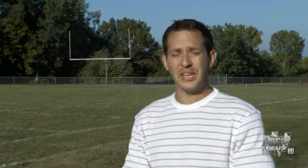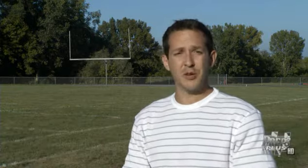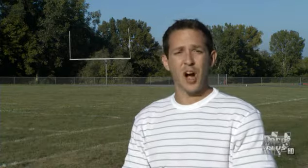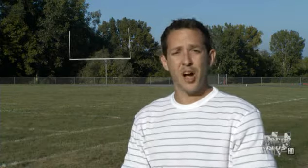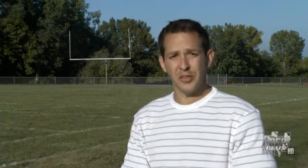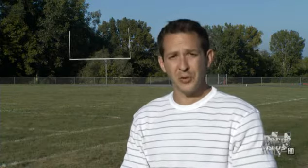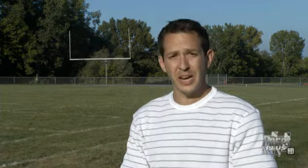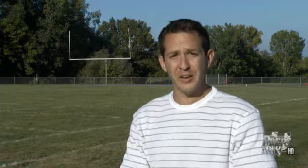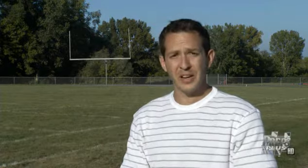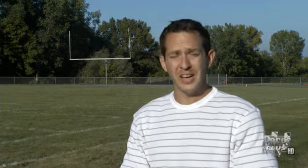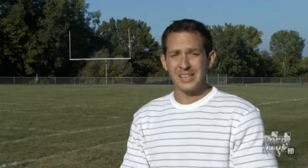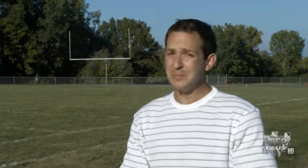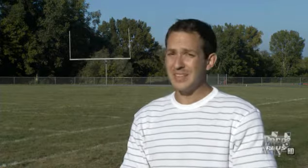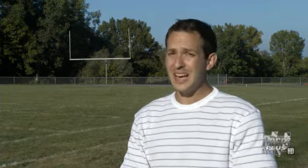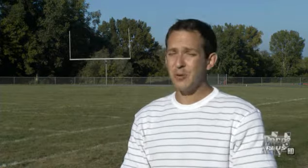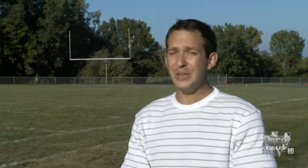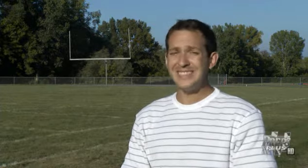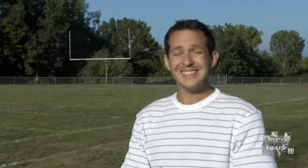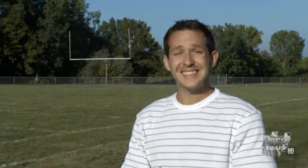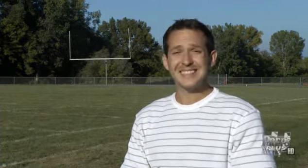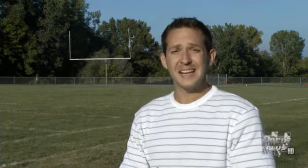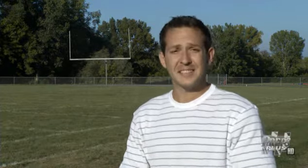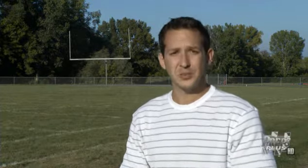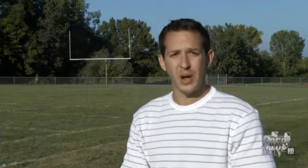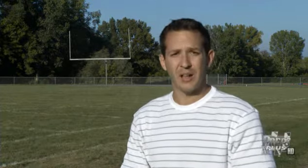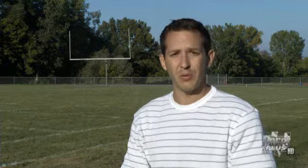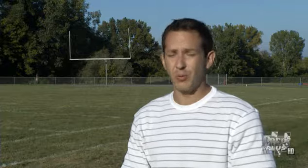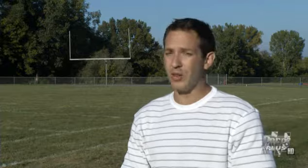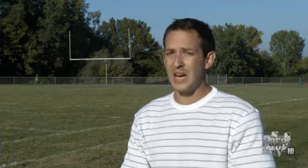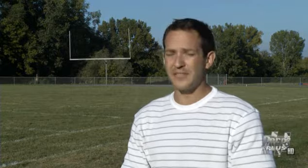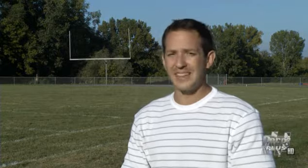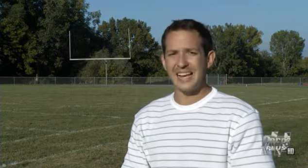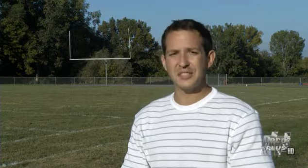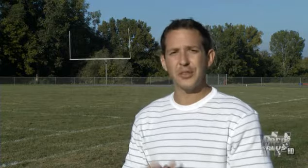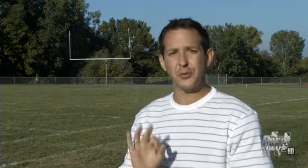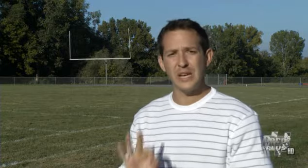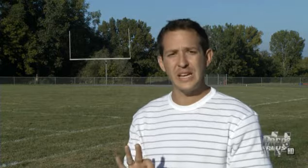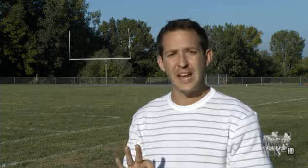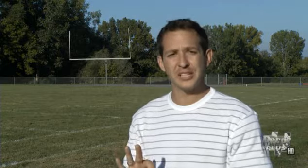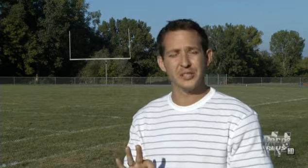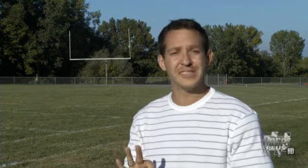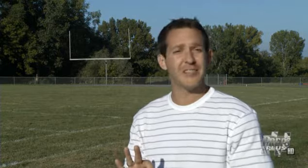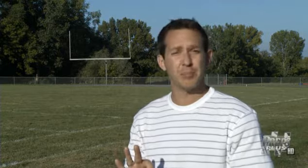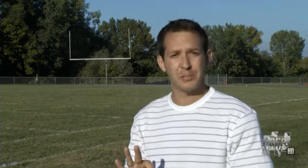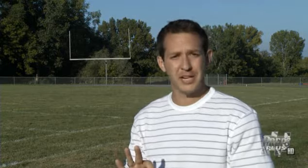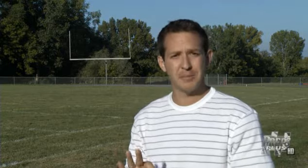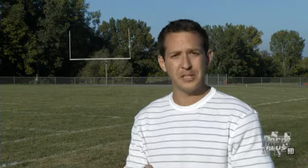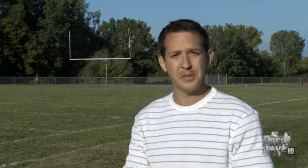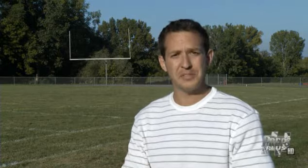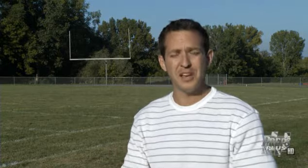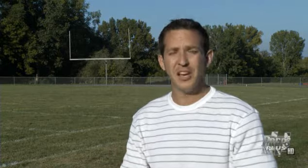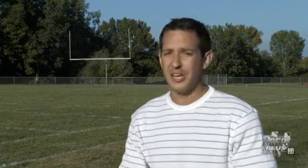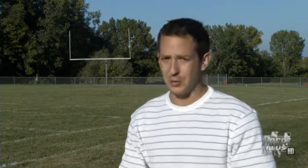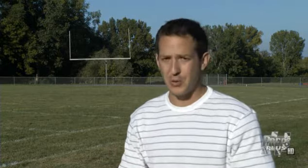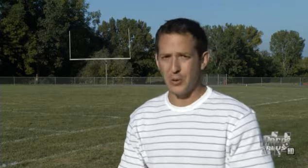it here on the Gridiron, comes a lot of recent success as well, rolling off the last three National Deaf Prep Championships in a row.